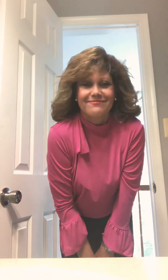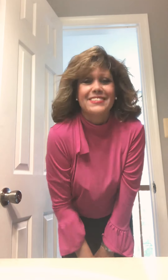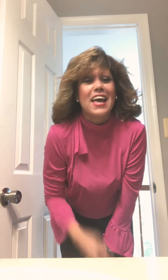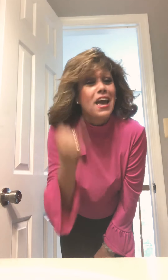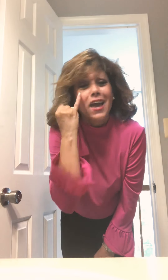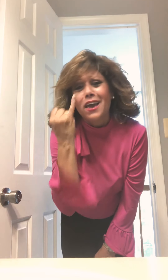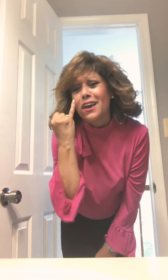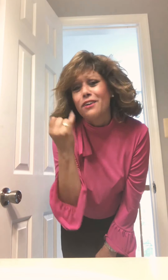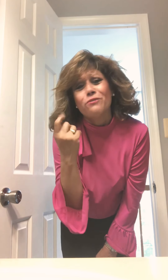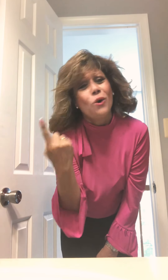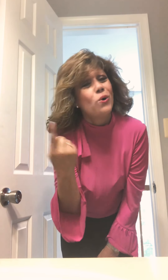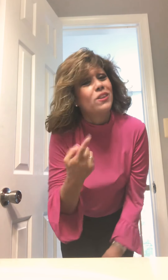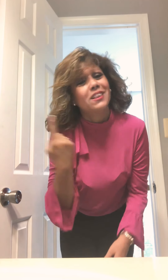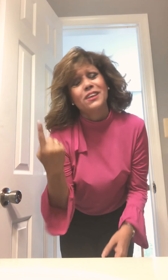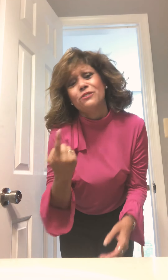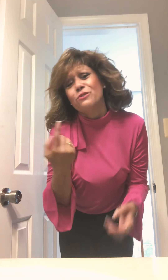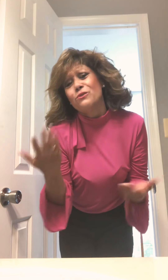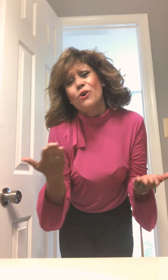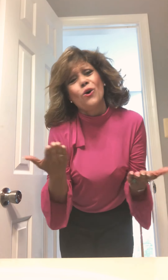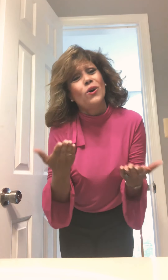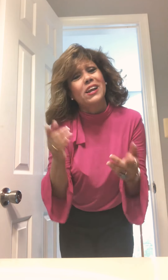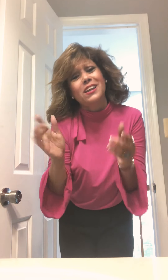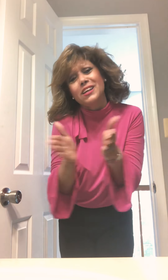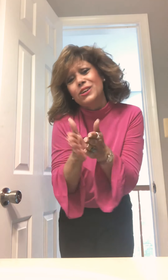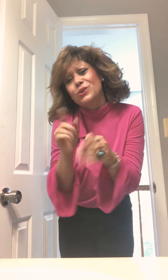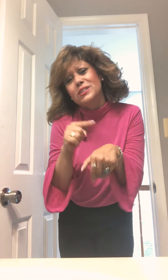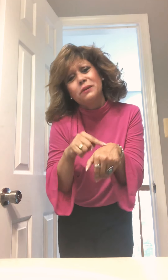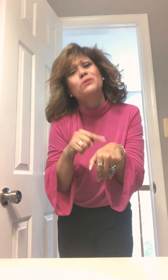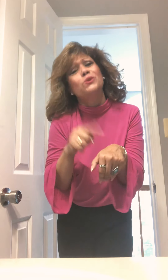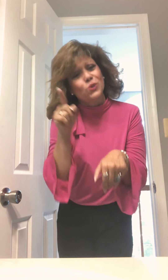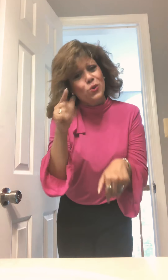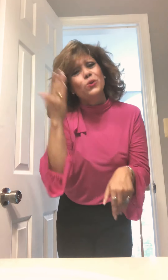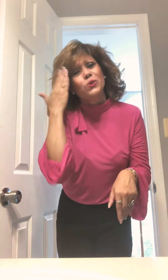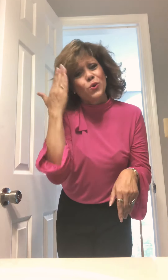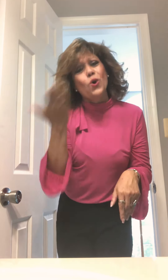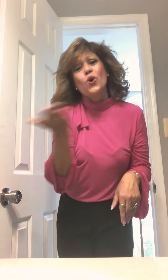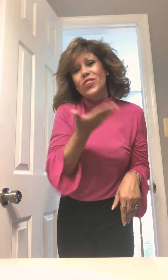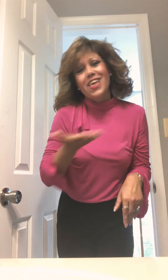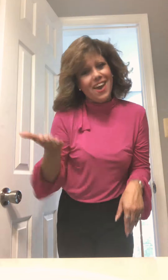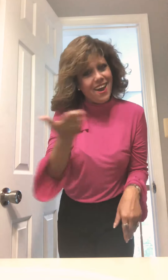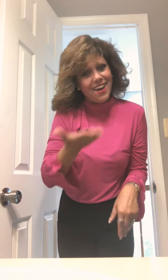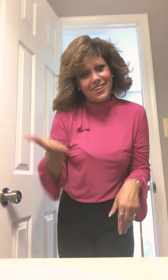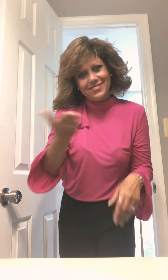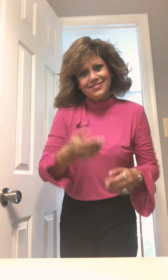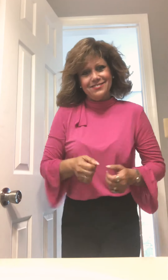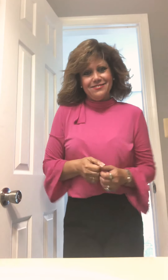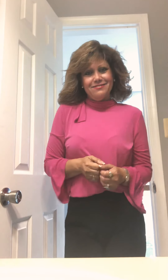If only for a while To know you are fair